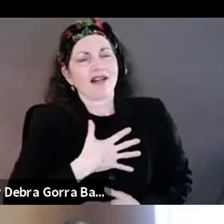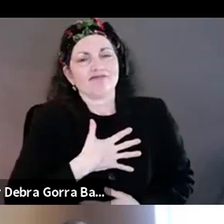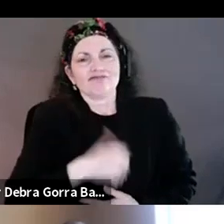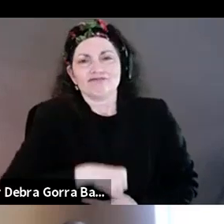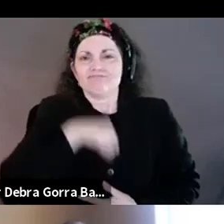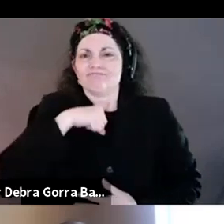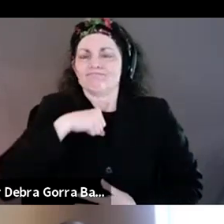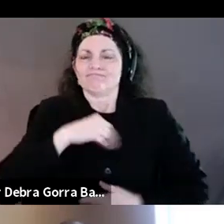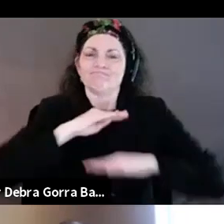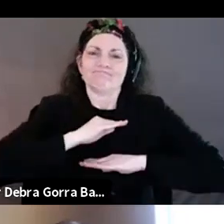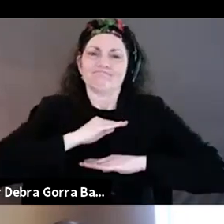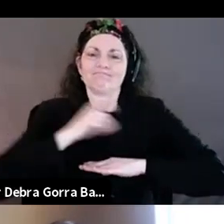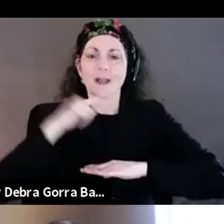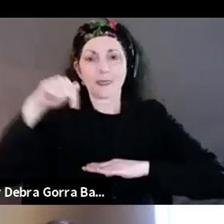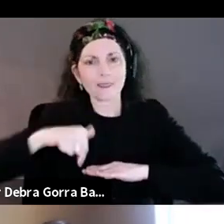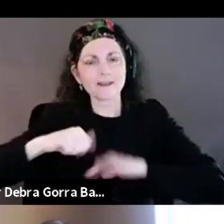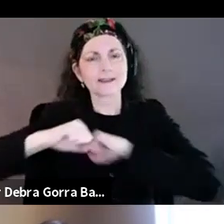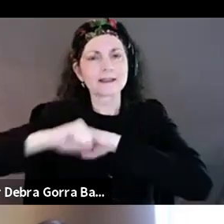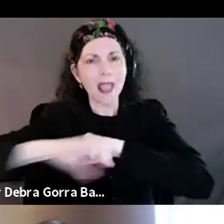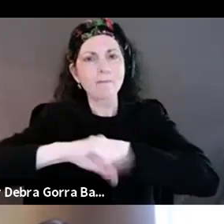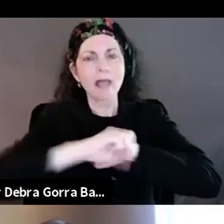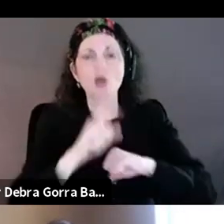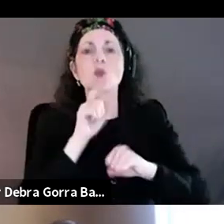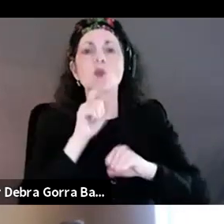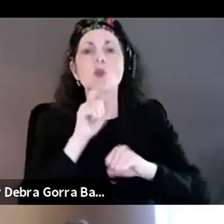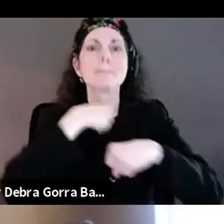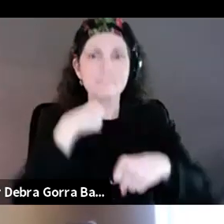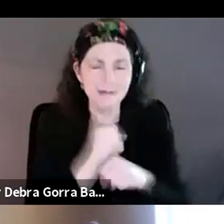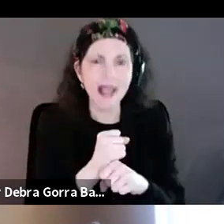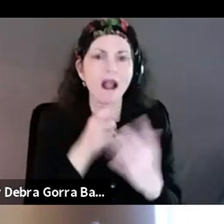this campaign has made a difference in this particular way.